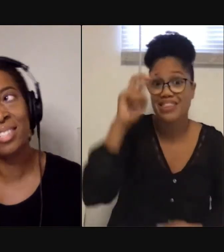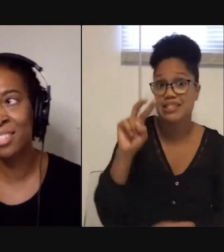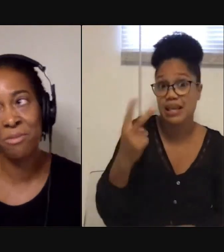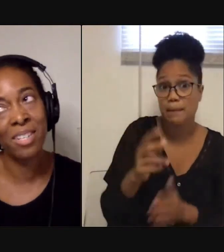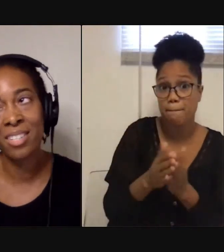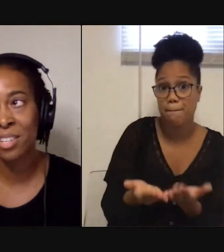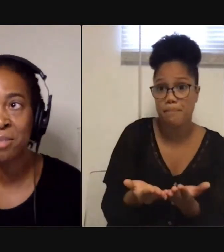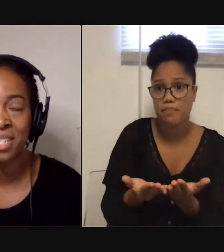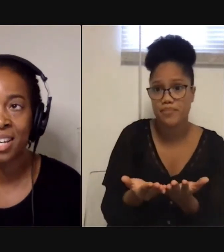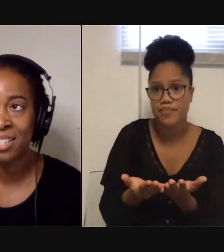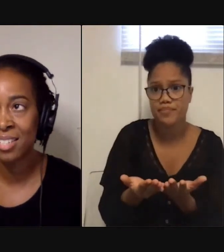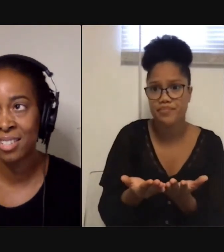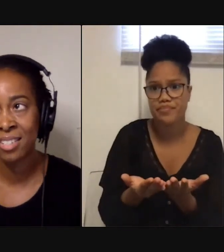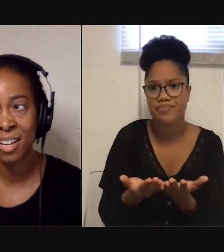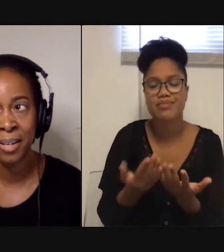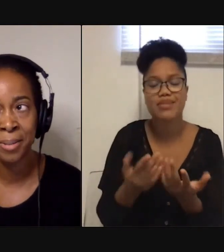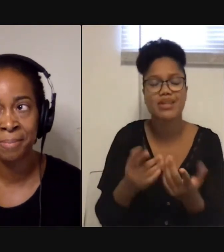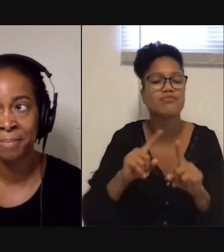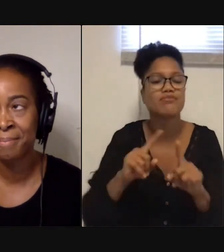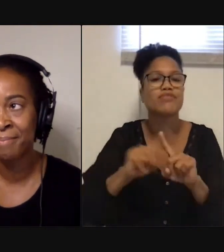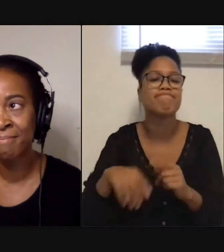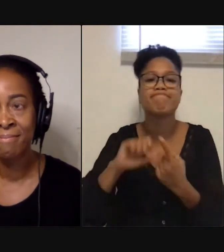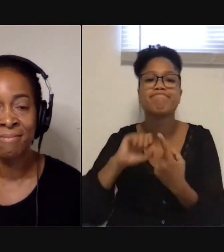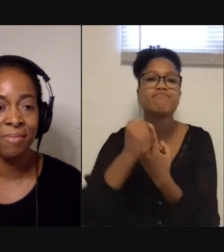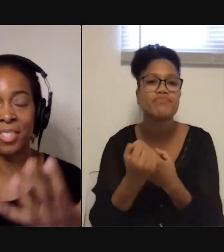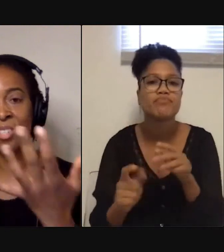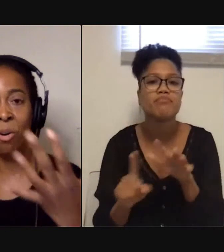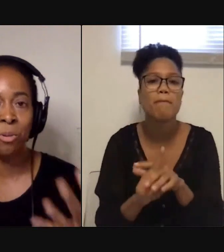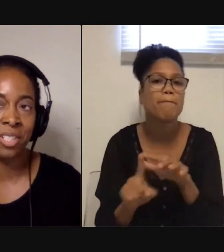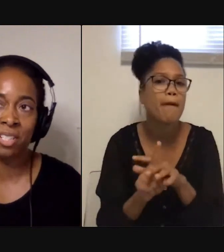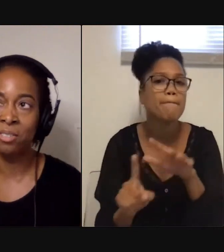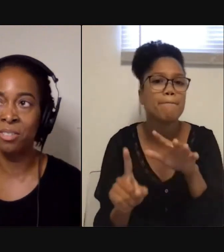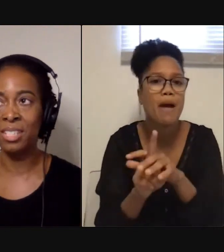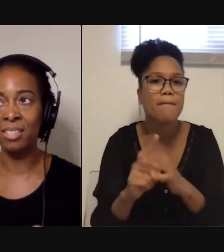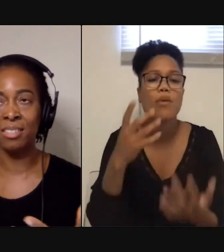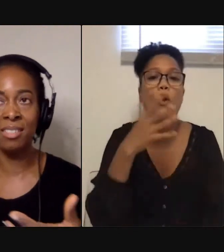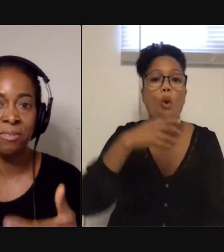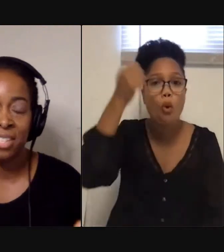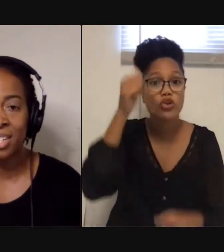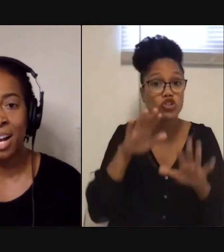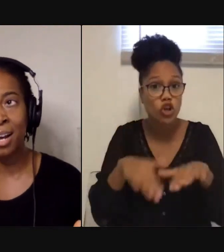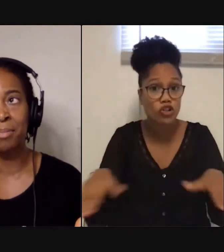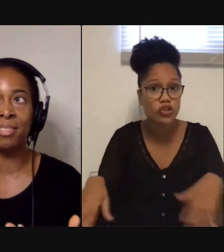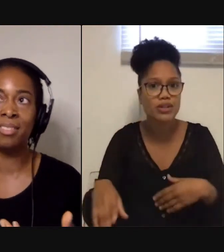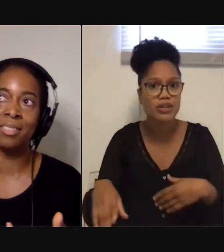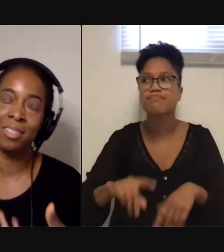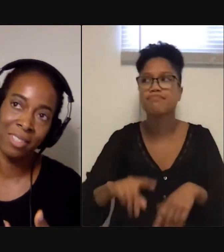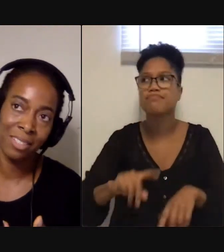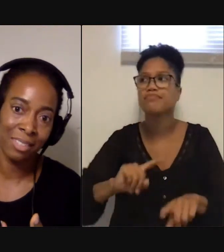just different circumstances, older children, different job,